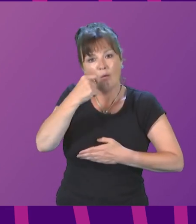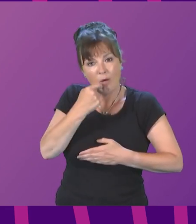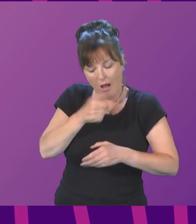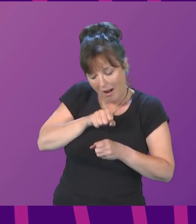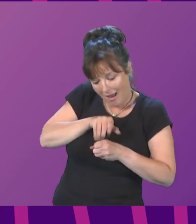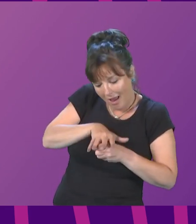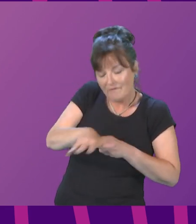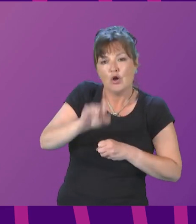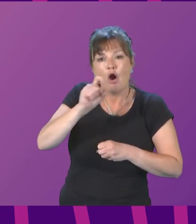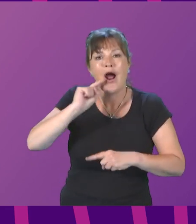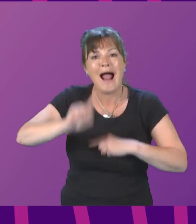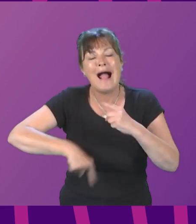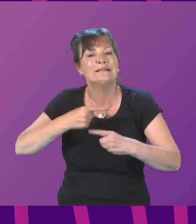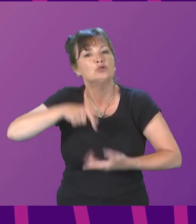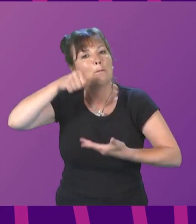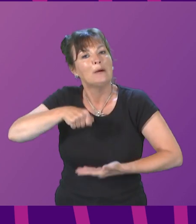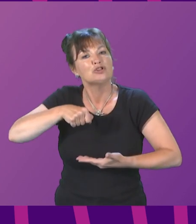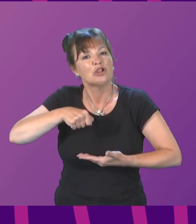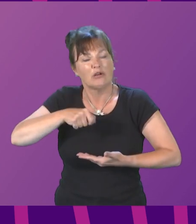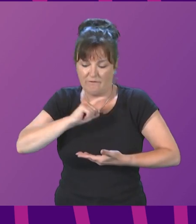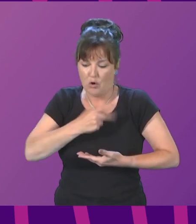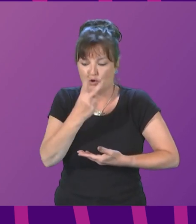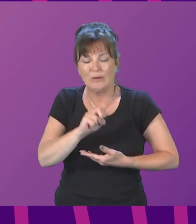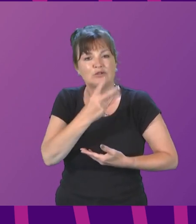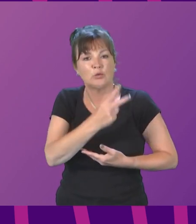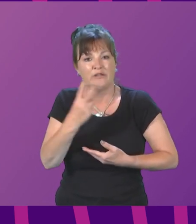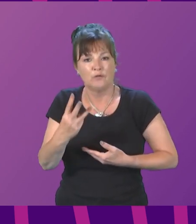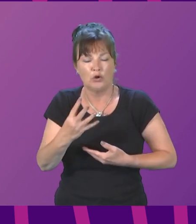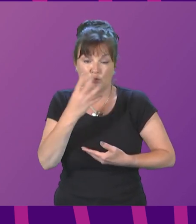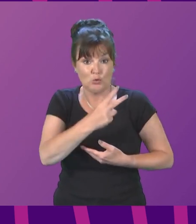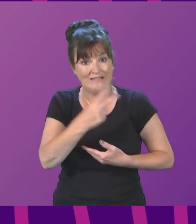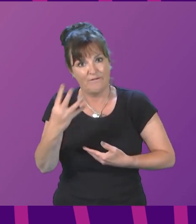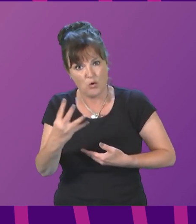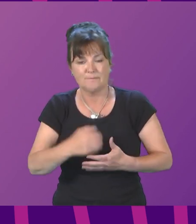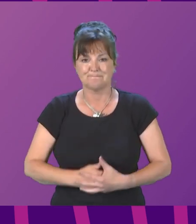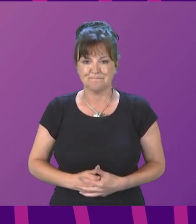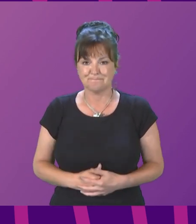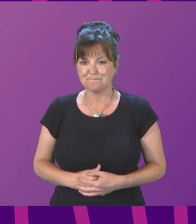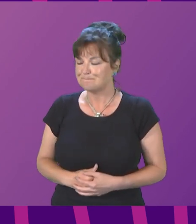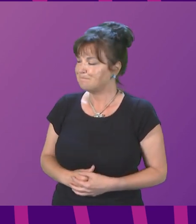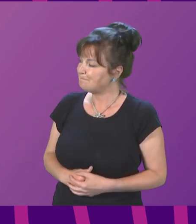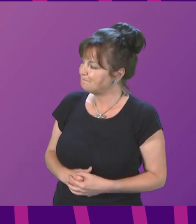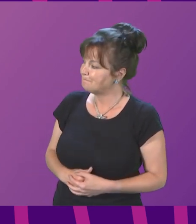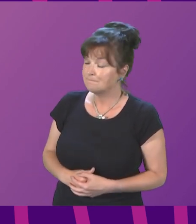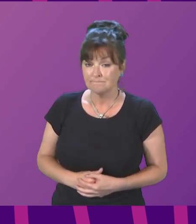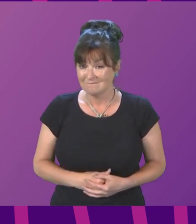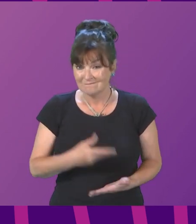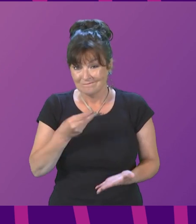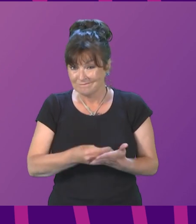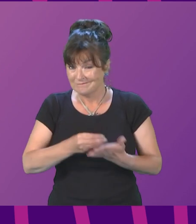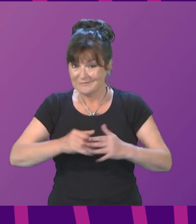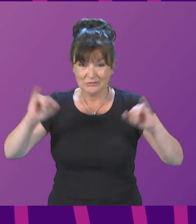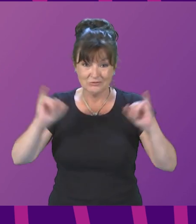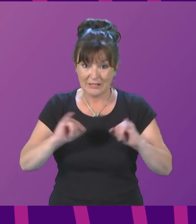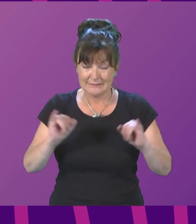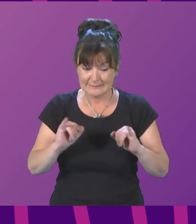-24. Siding officer, the cost of living crisis means that this programme for government is even more